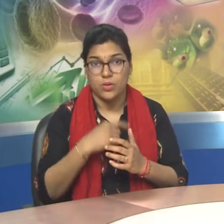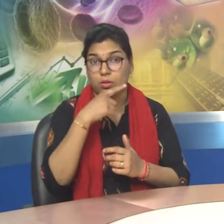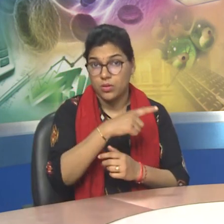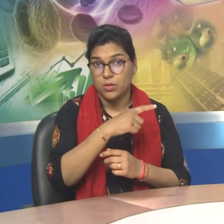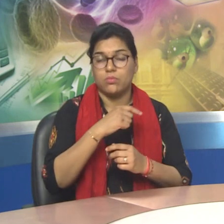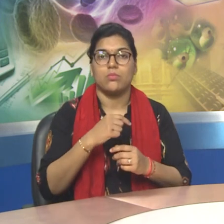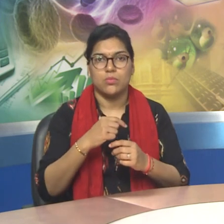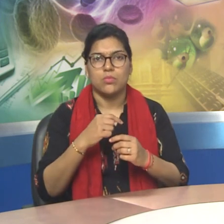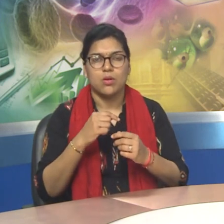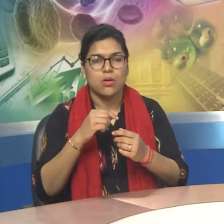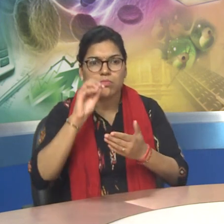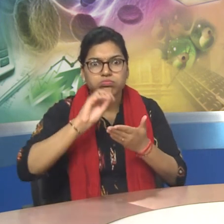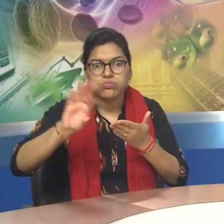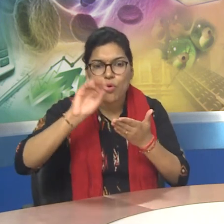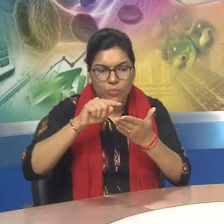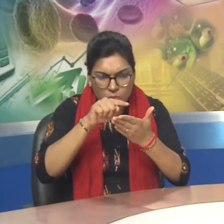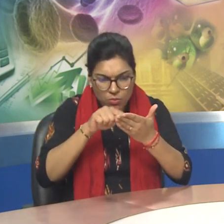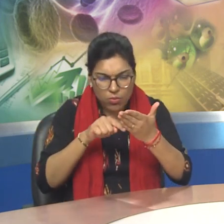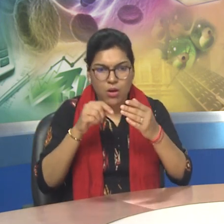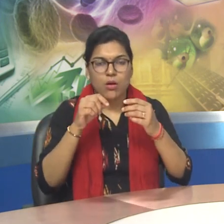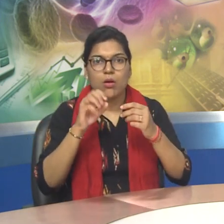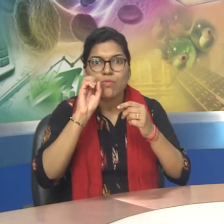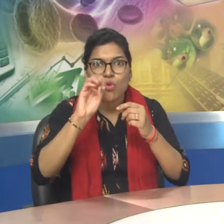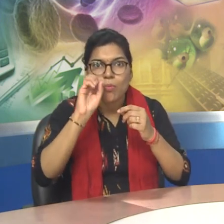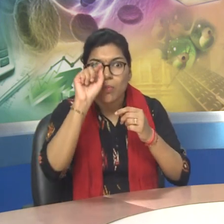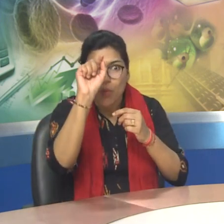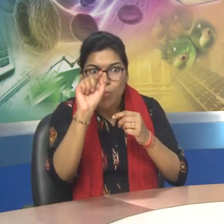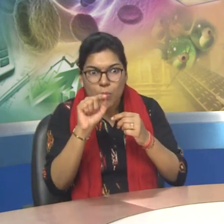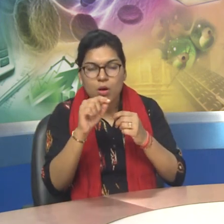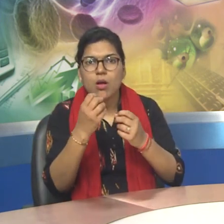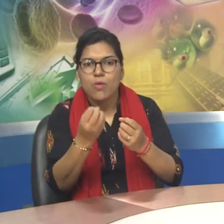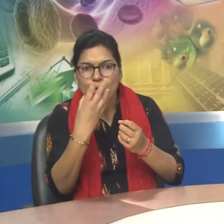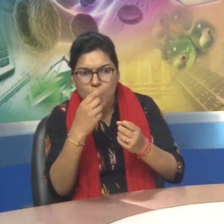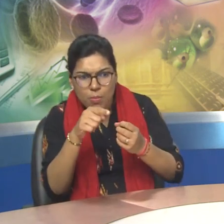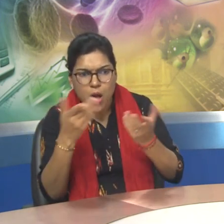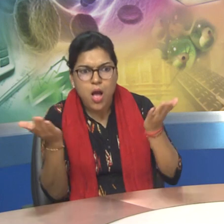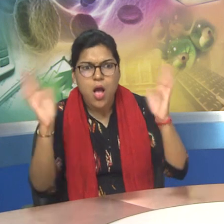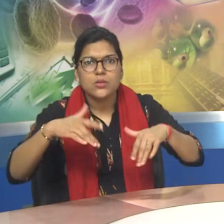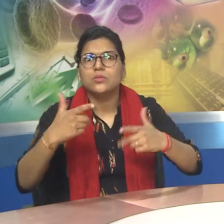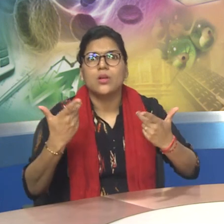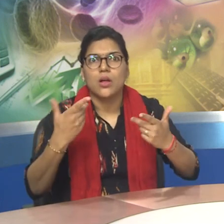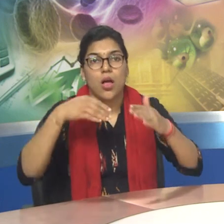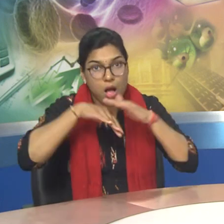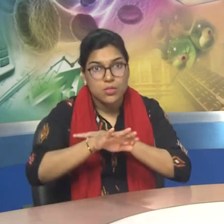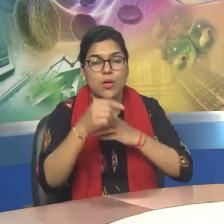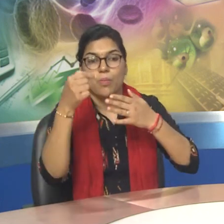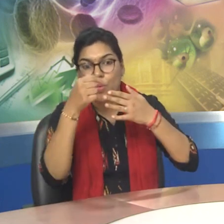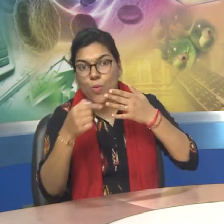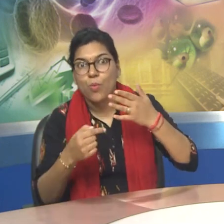In this lesson we will be talking about different types